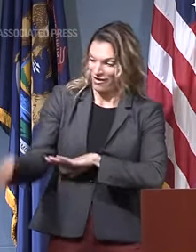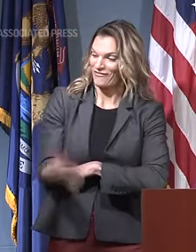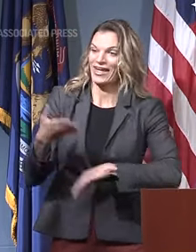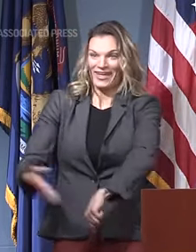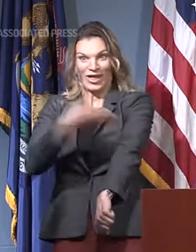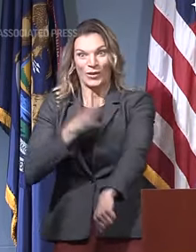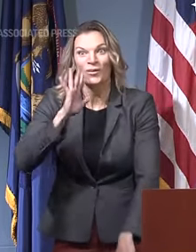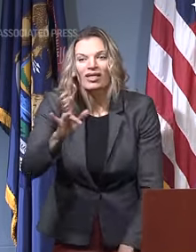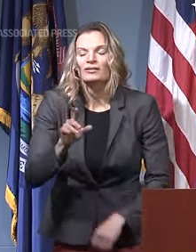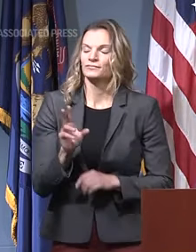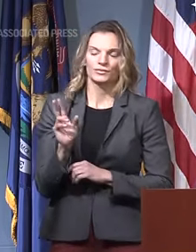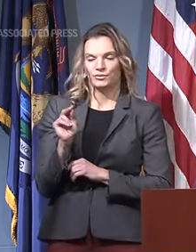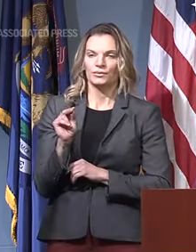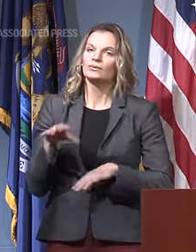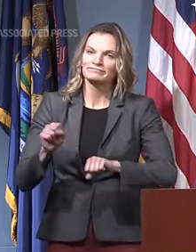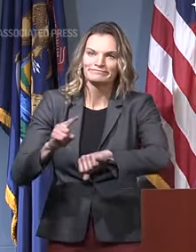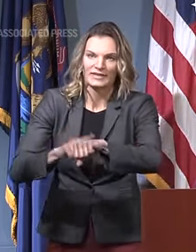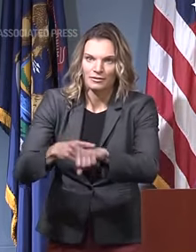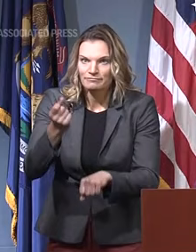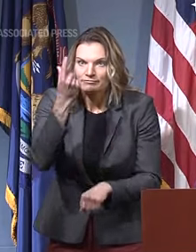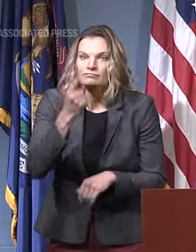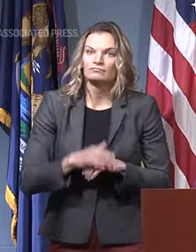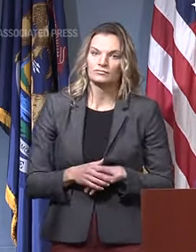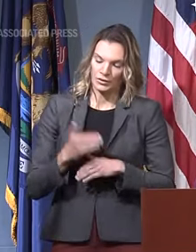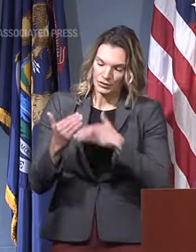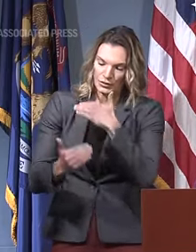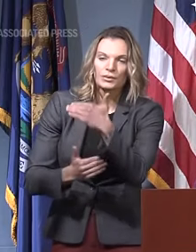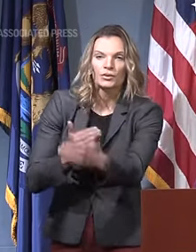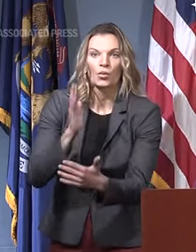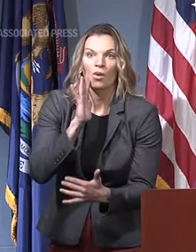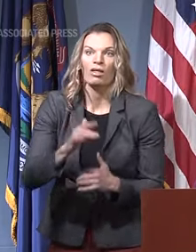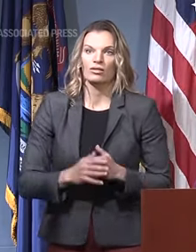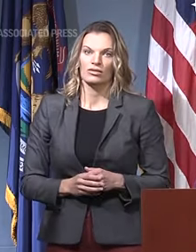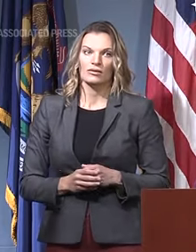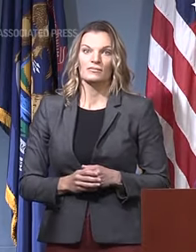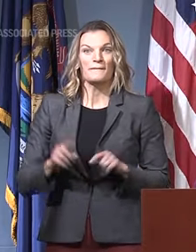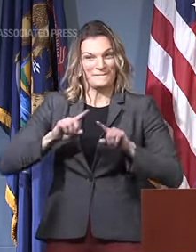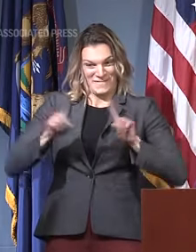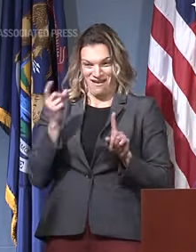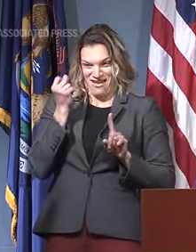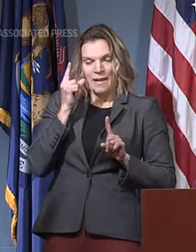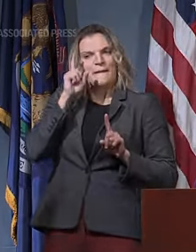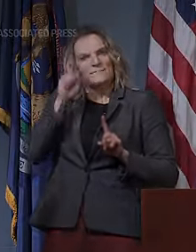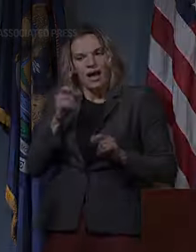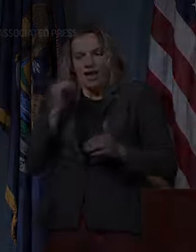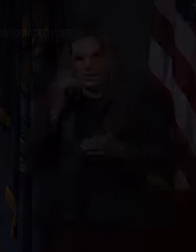closely with leaders across the state in every community to find the root cause of problems and work to eradicate them.